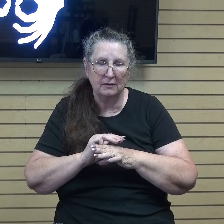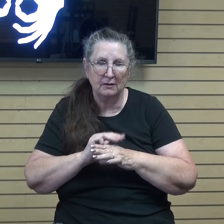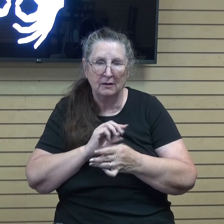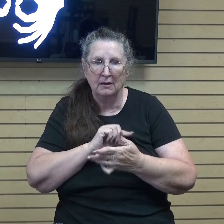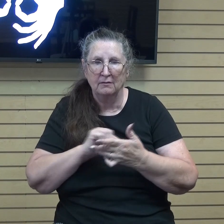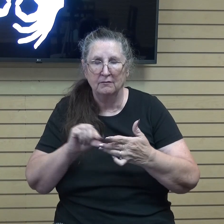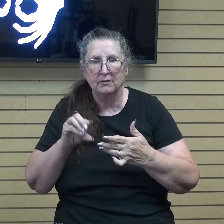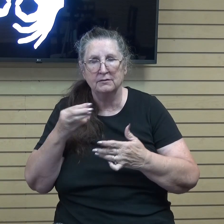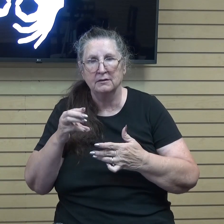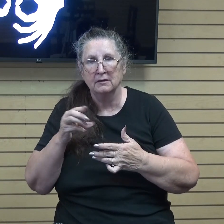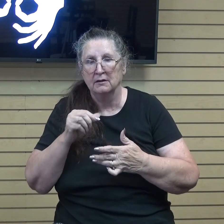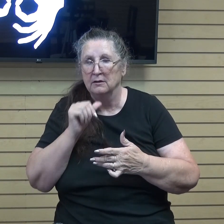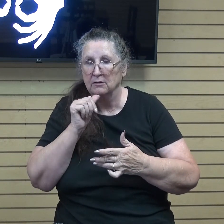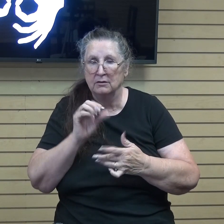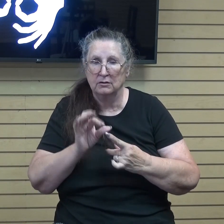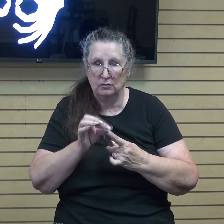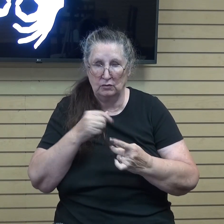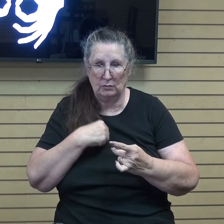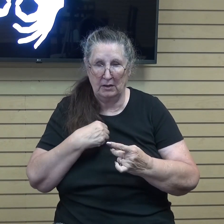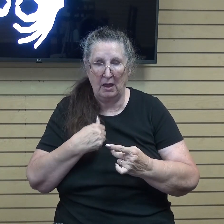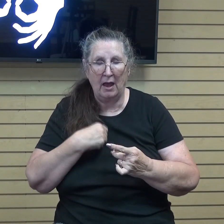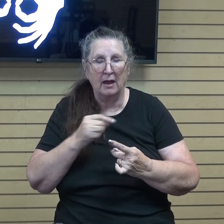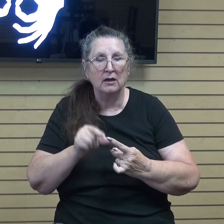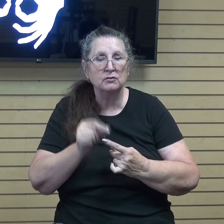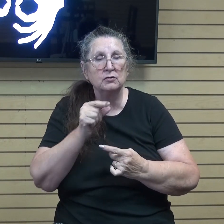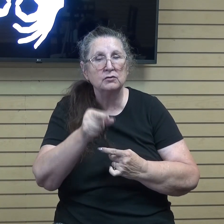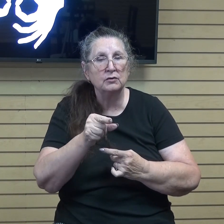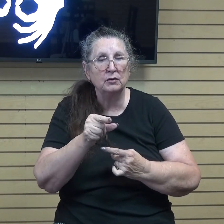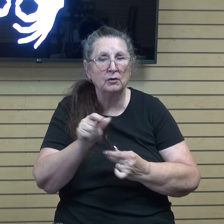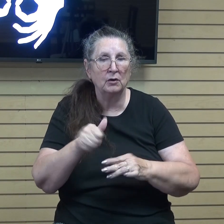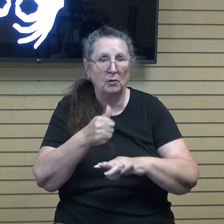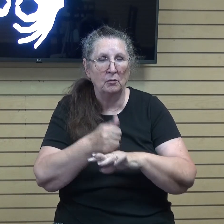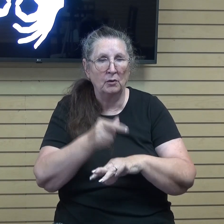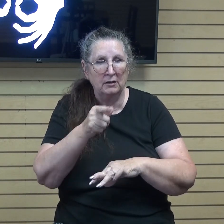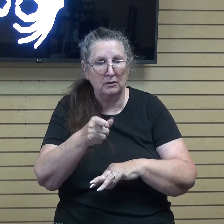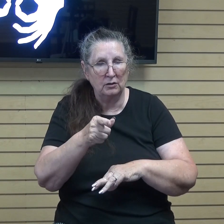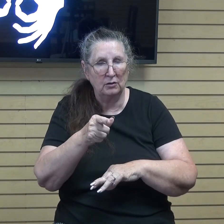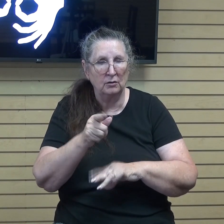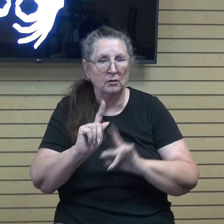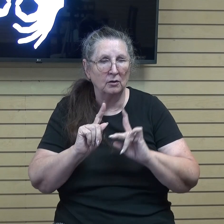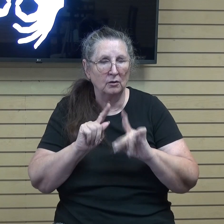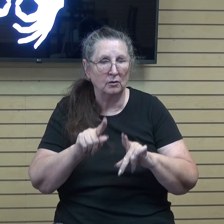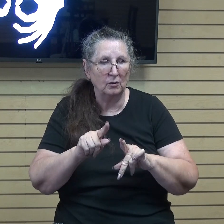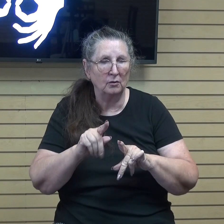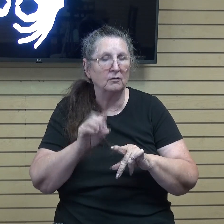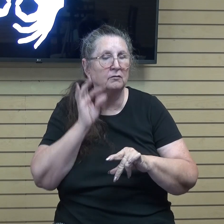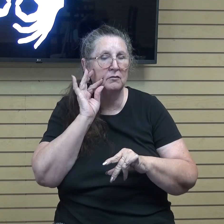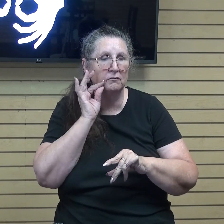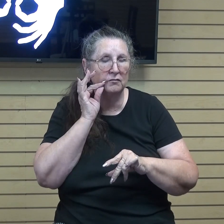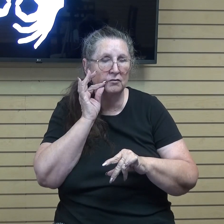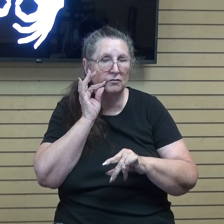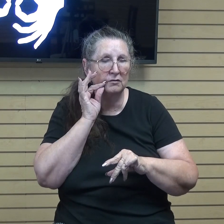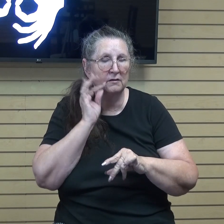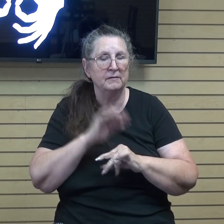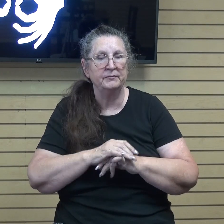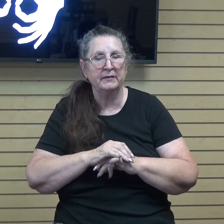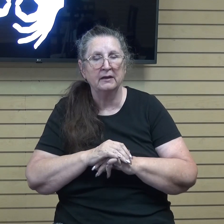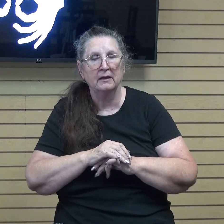choose me, but I chose you and appointed you that you should go and bear fruit and that your fruit